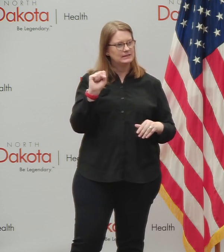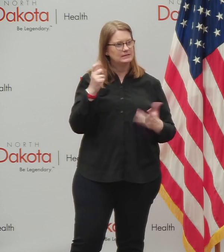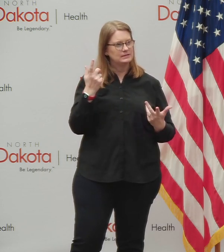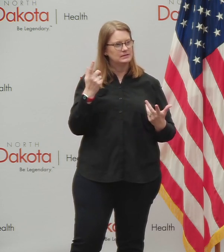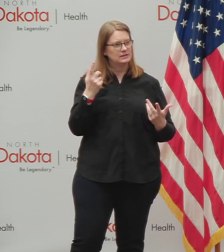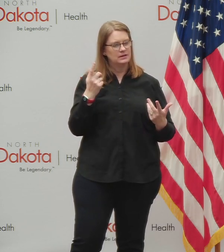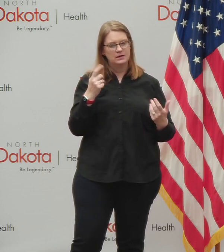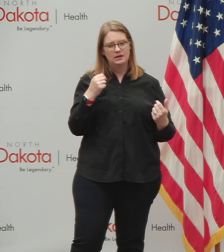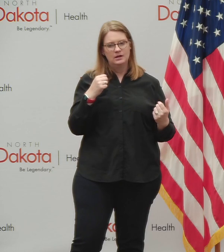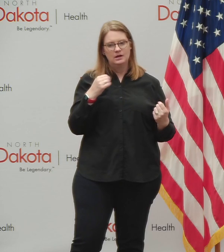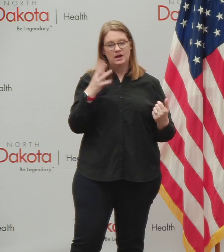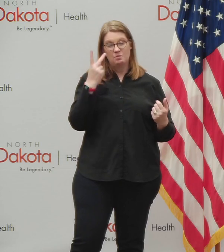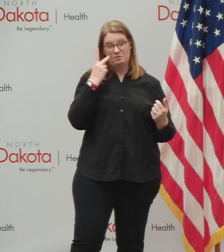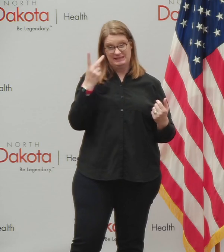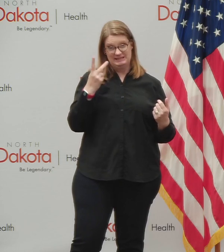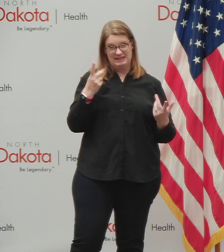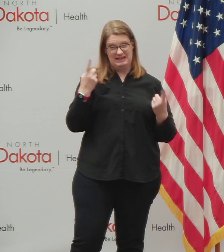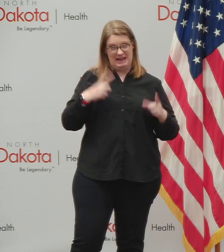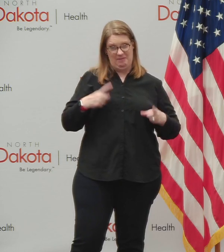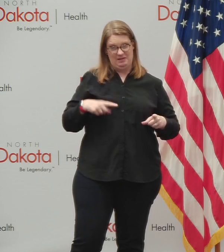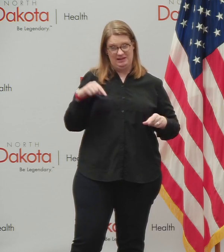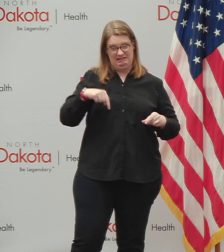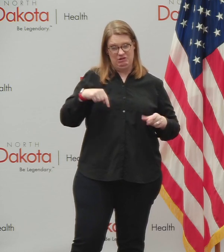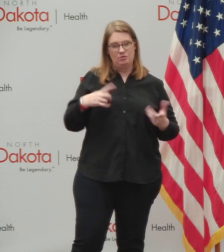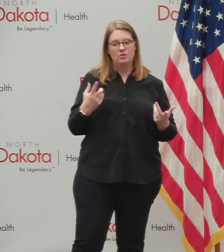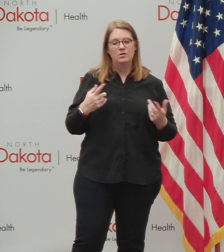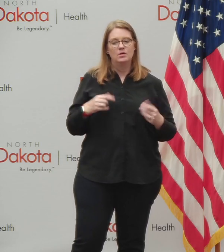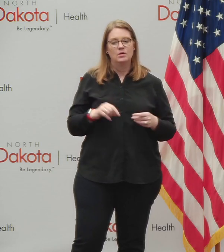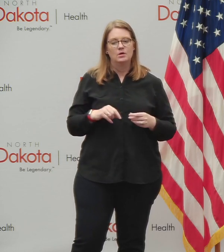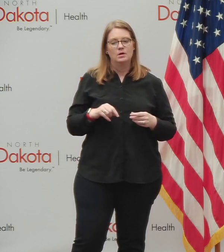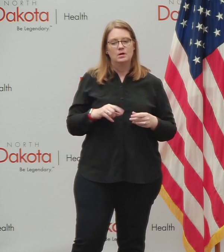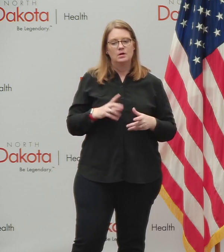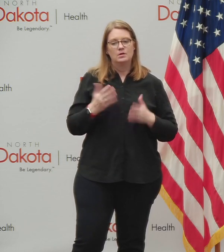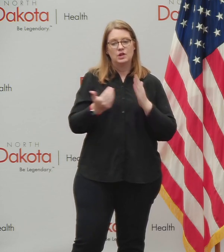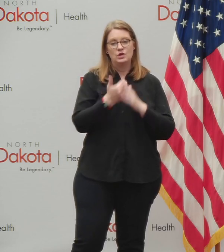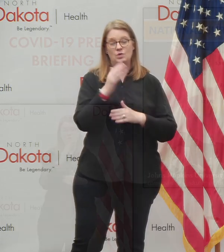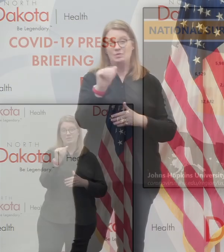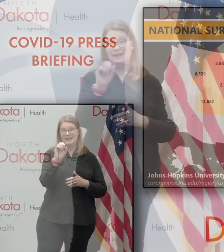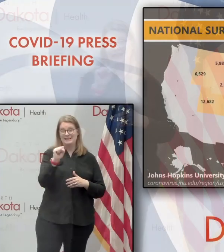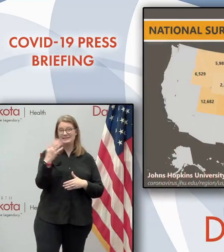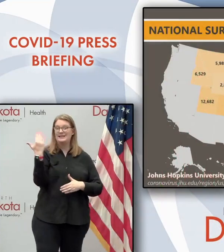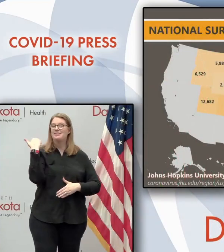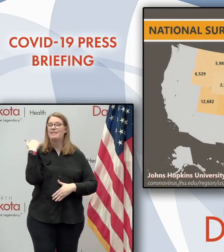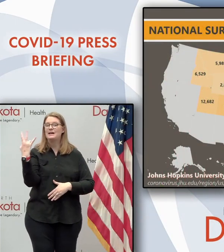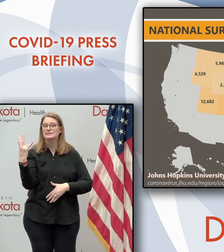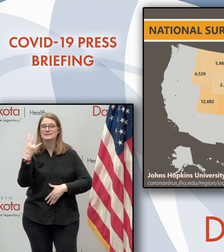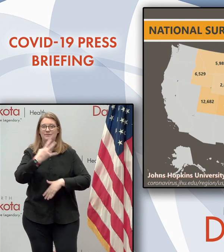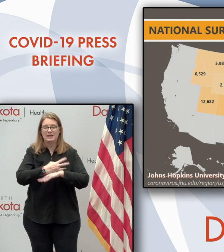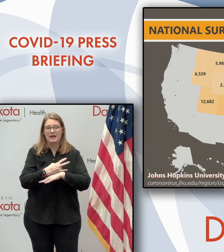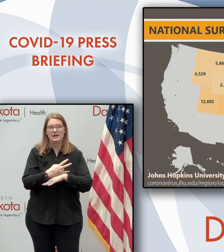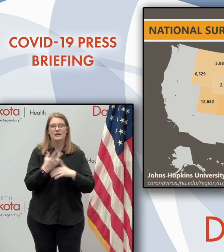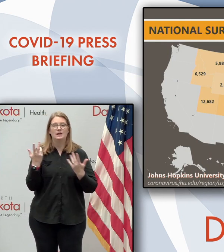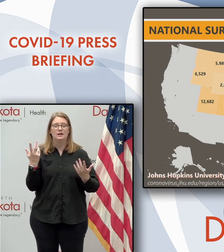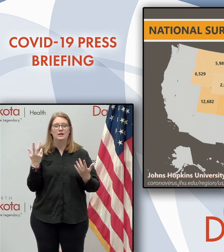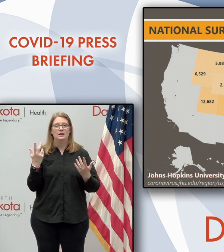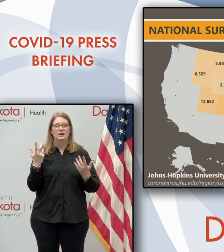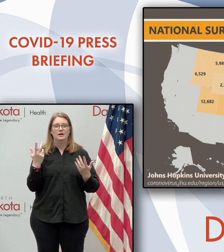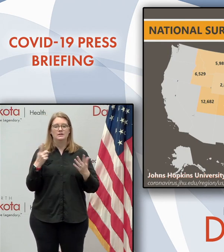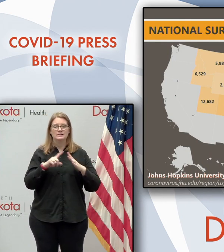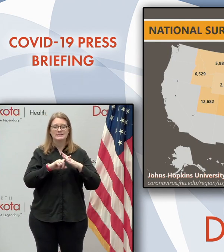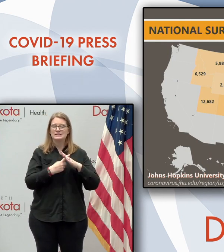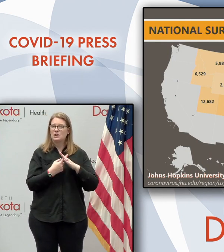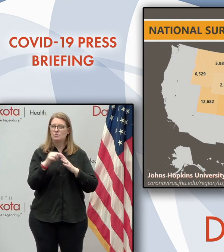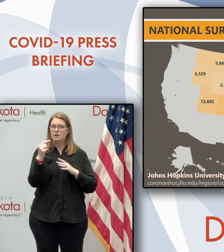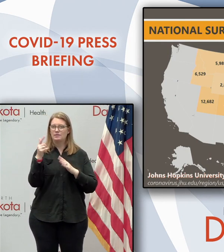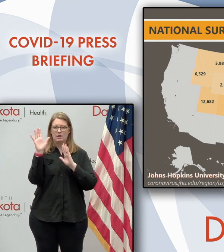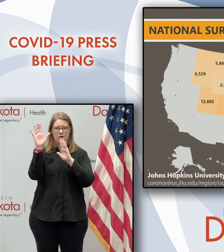around the, around our area, when we, we take a look at the new cases just in the last seven days, we look at places like with, you know, starting with